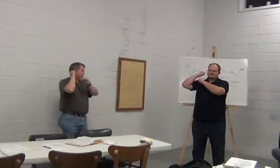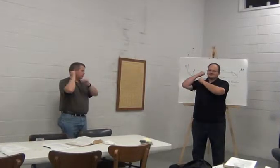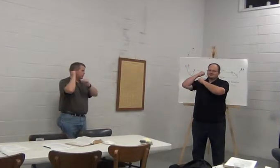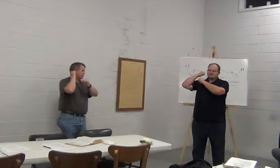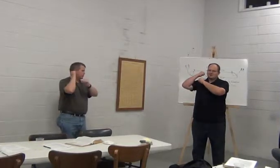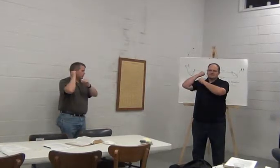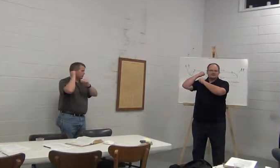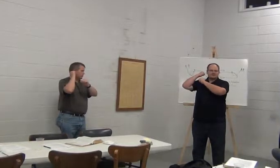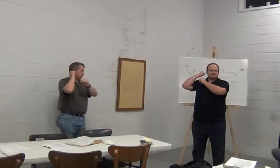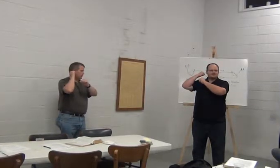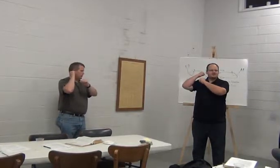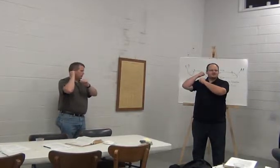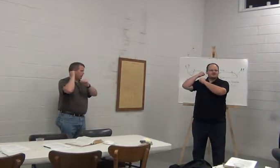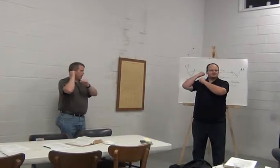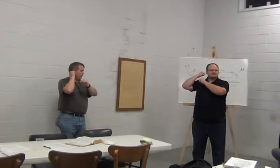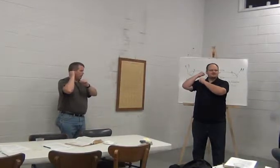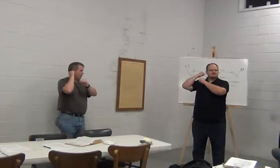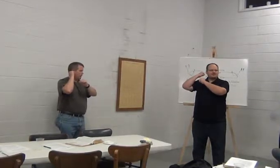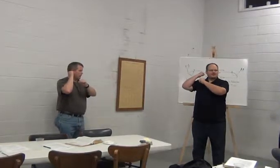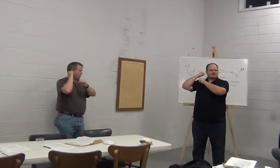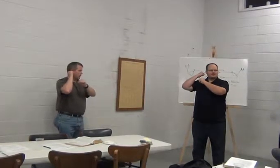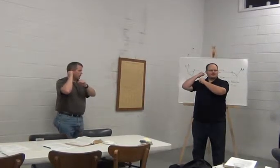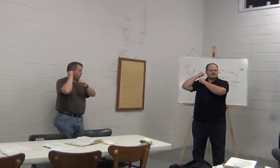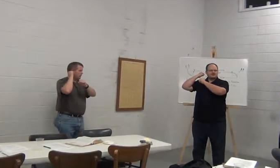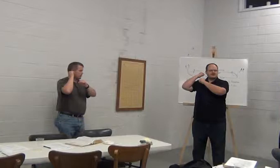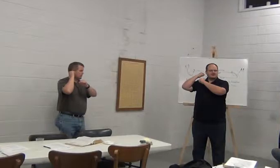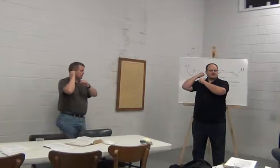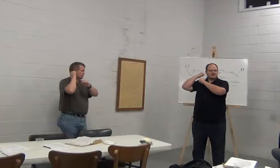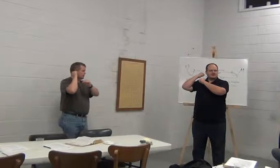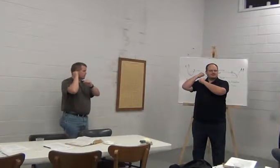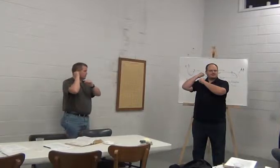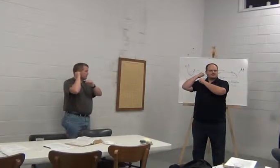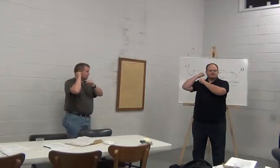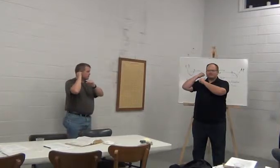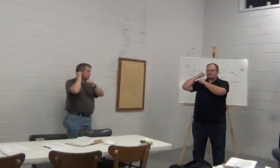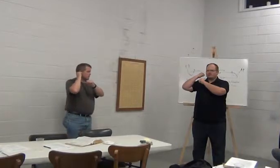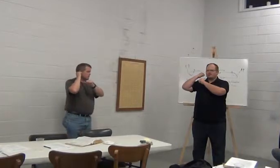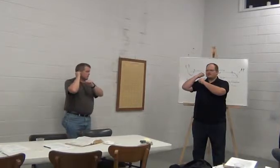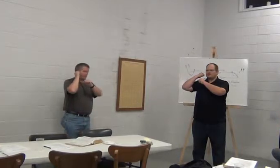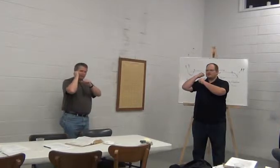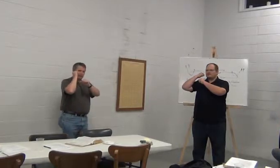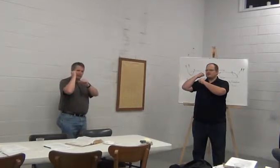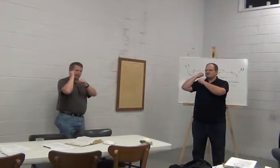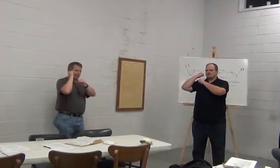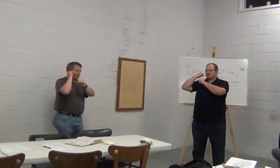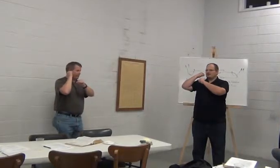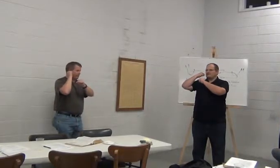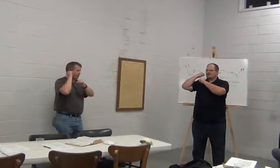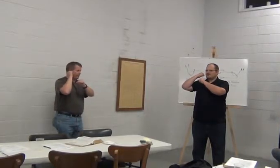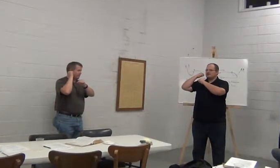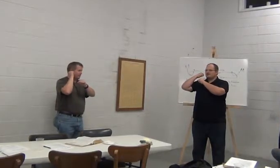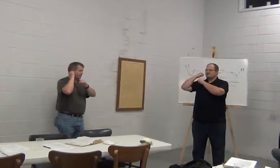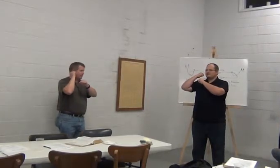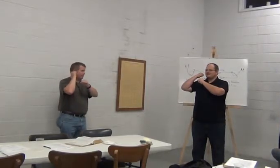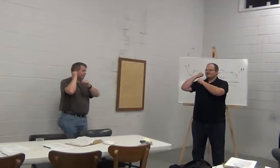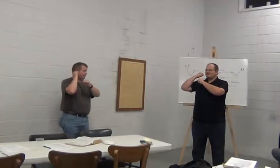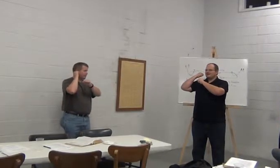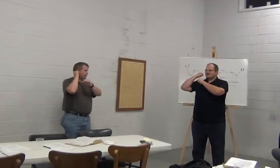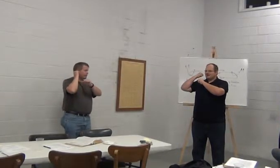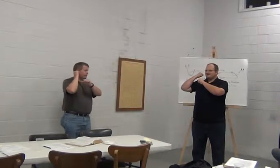And be willing to suffer for Jesus. Because Jesus said. If you take up your cross and follow me. You are my disciples. And you cannot be my disciples. Unless